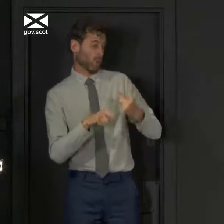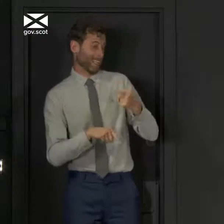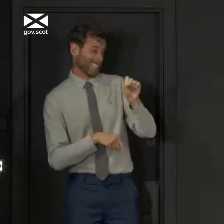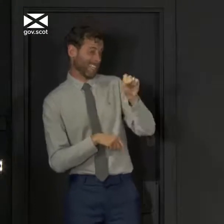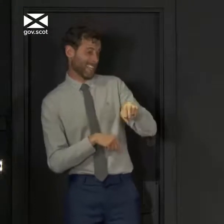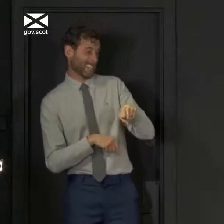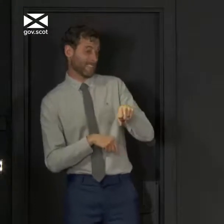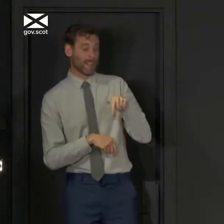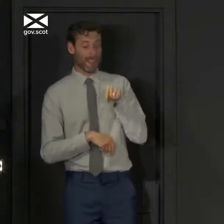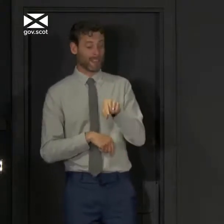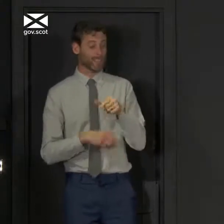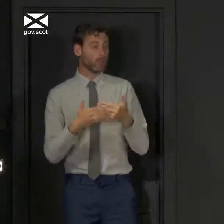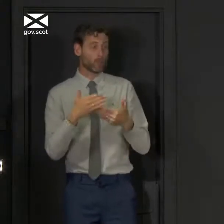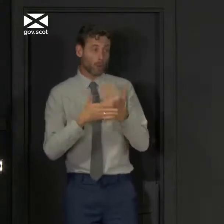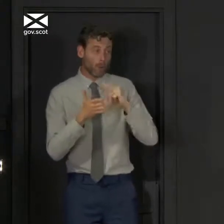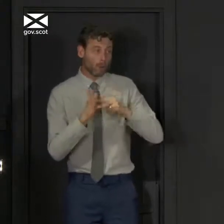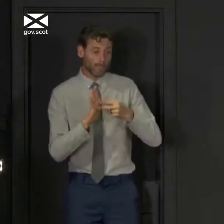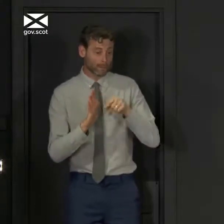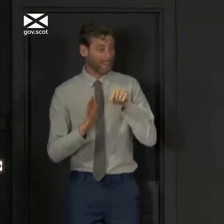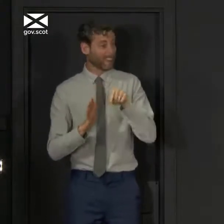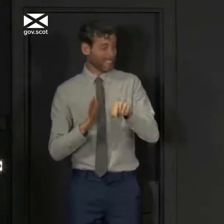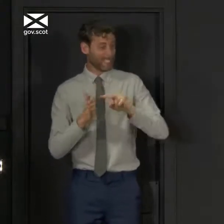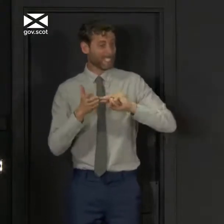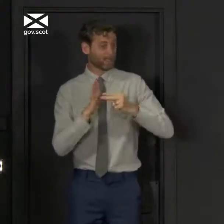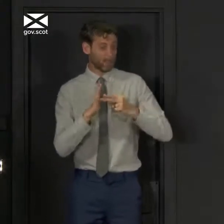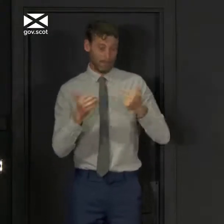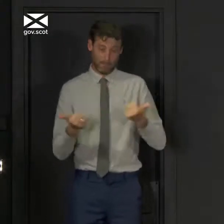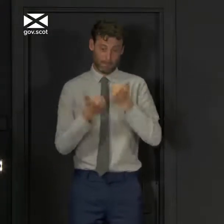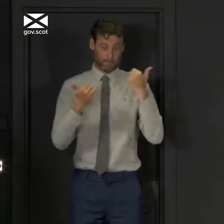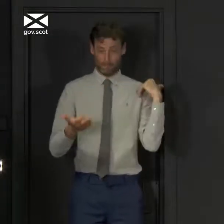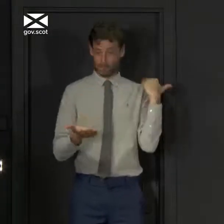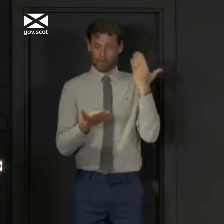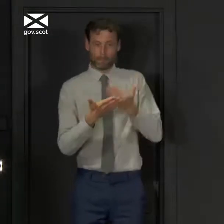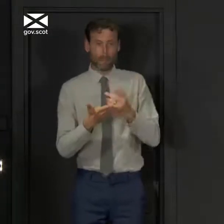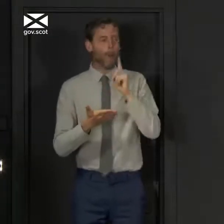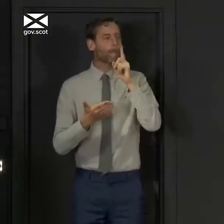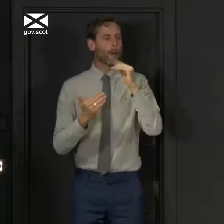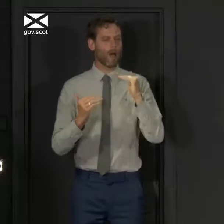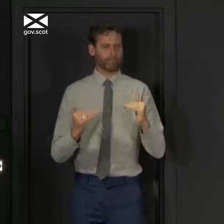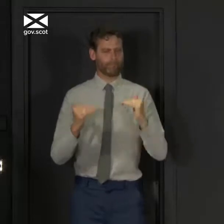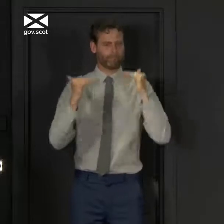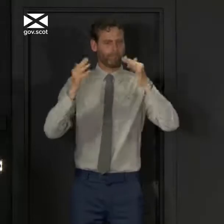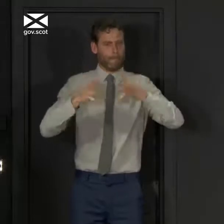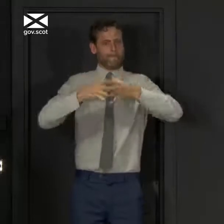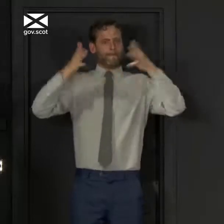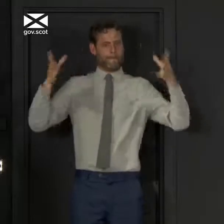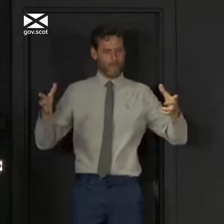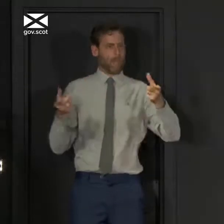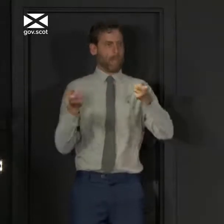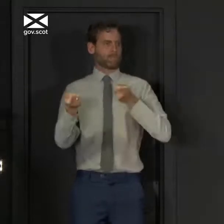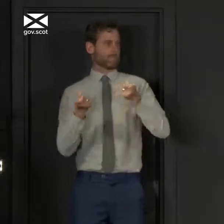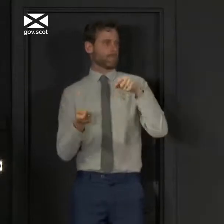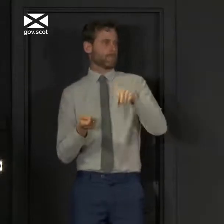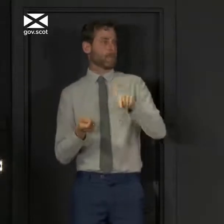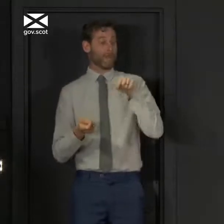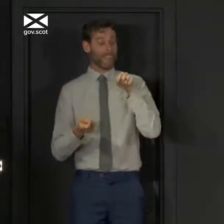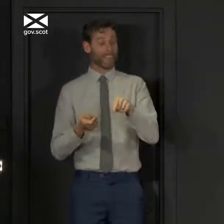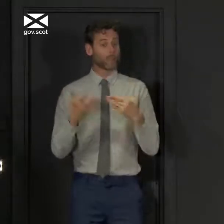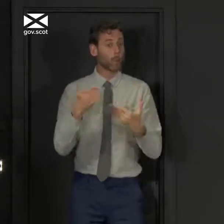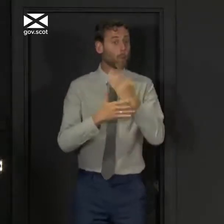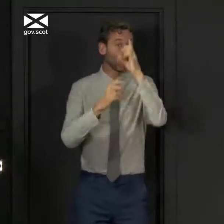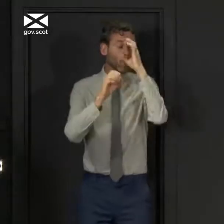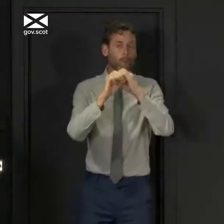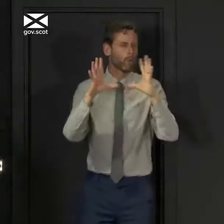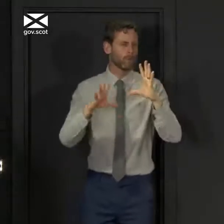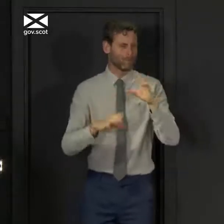not new arrangements. Test, trace, and isolate is a system that we are now doing at much greater scale, but it is not a new approach. It has